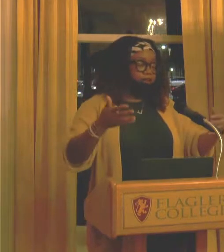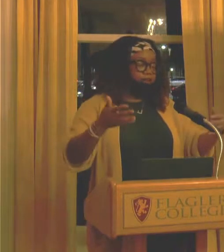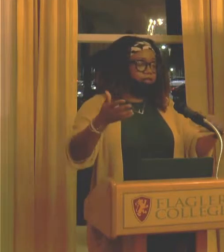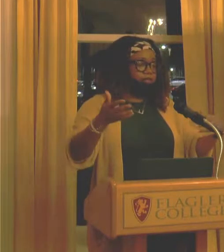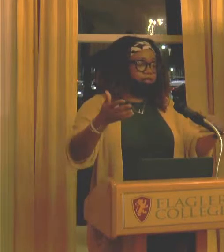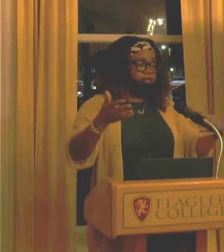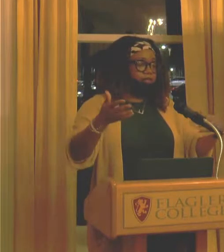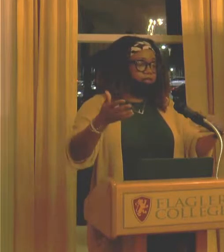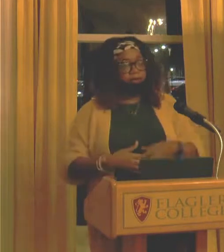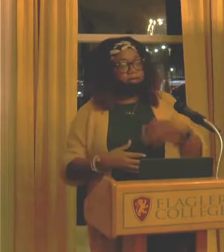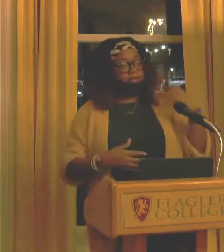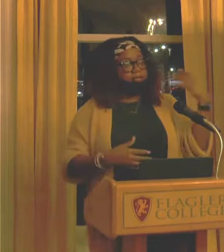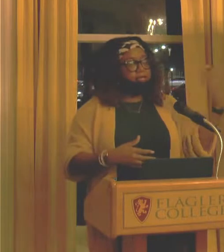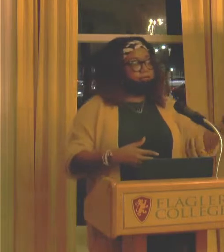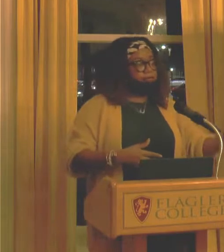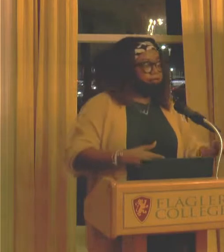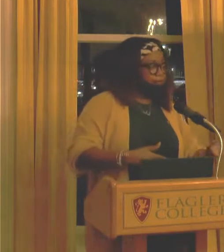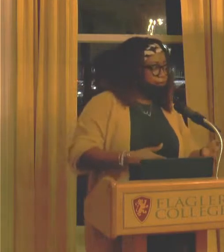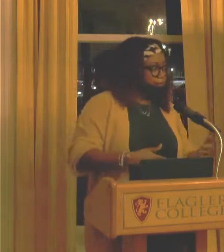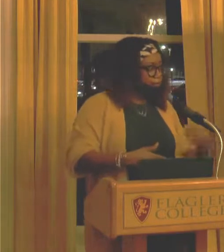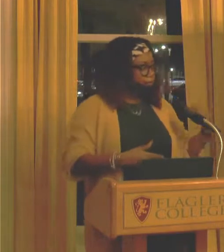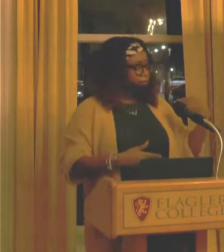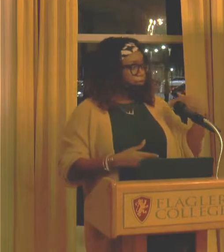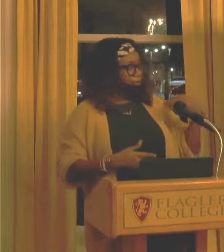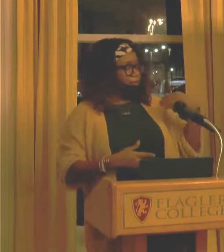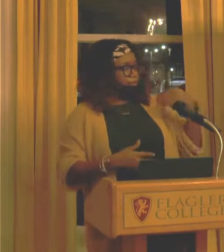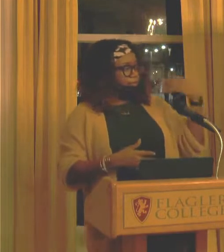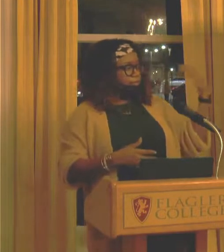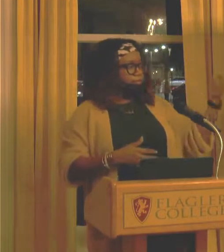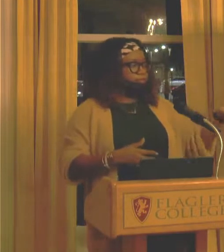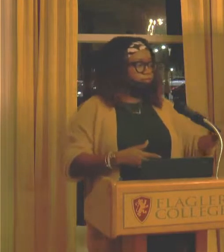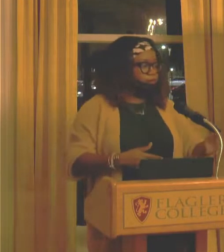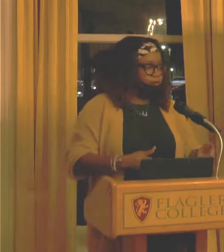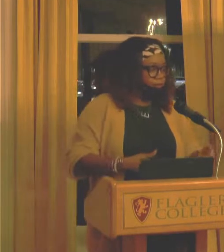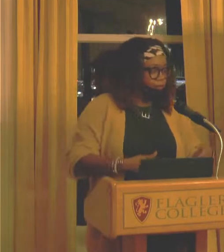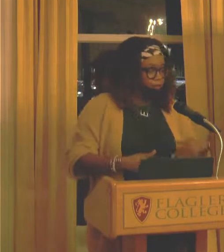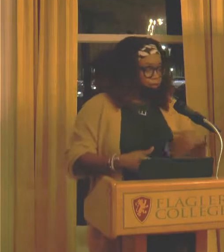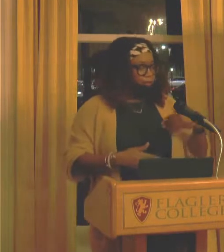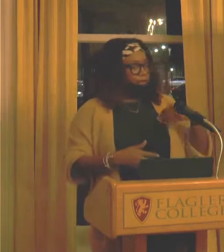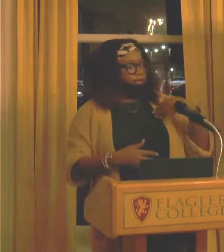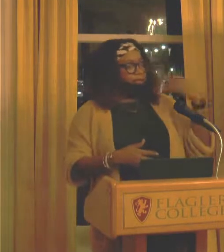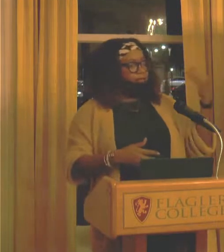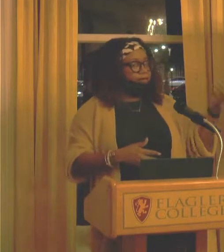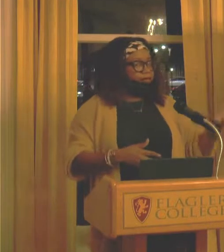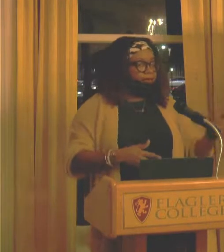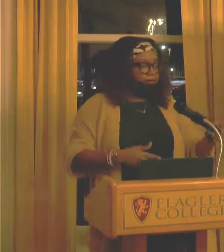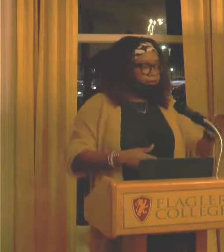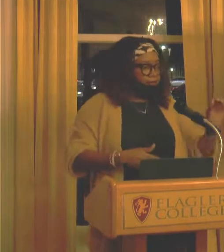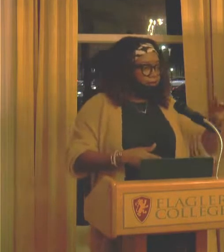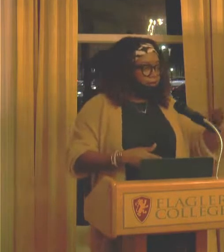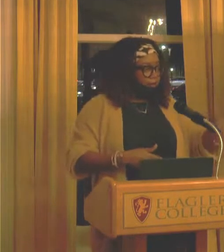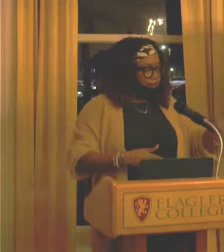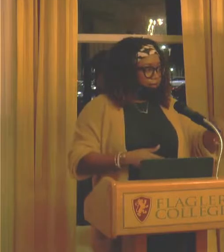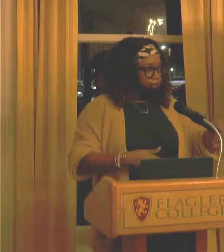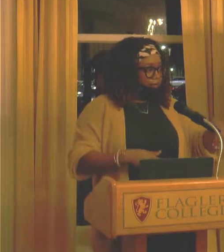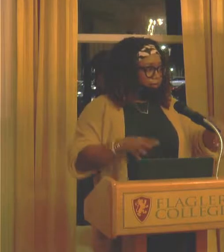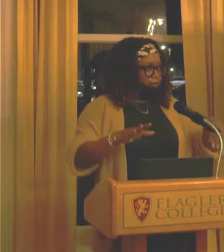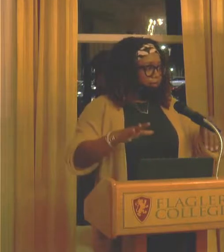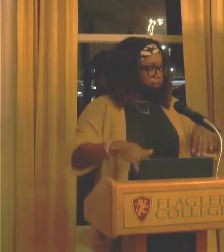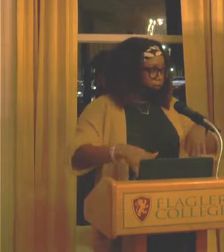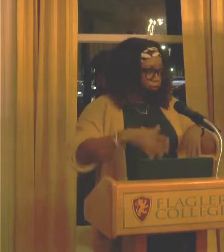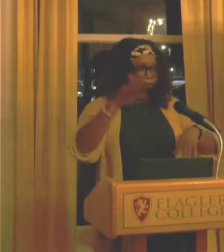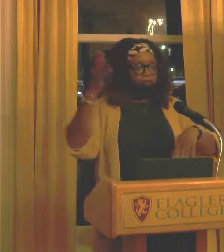or you're told that, you know, slaves are illiterate. You know, slaves are stupid. And that's mainly because they don't speak English.